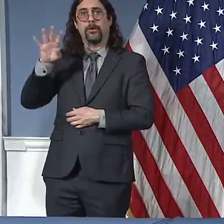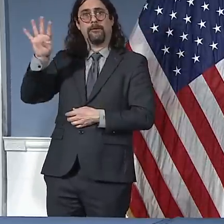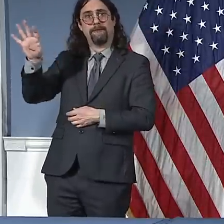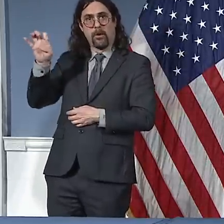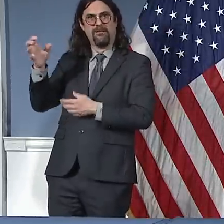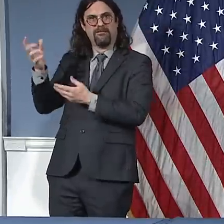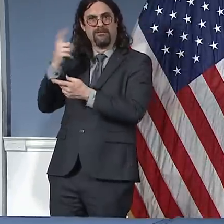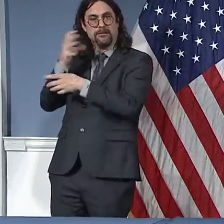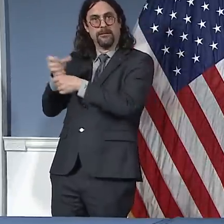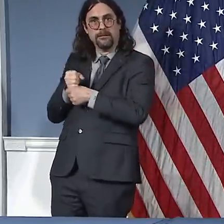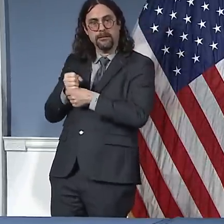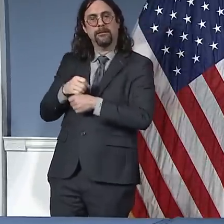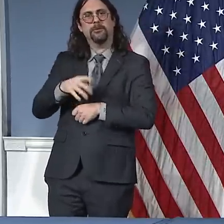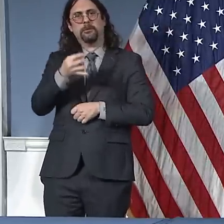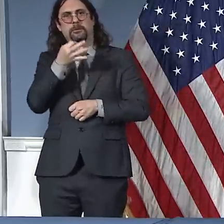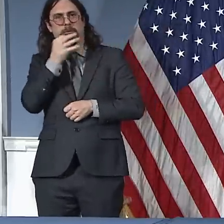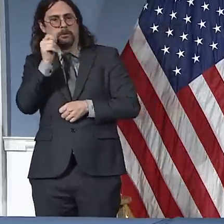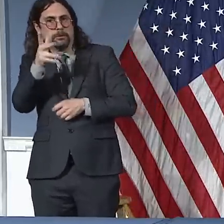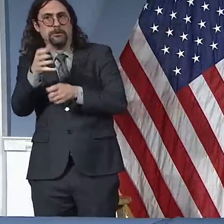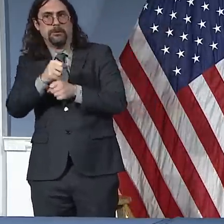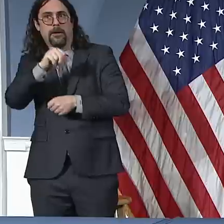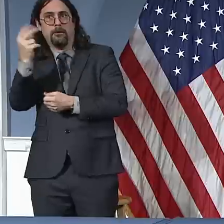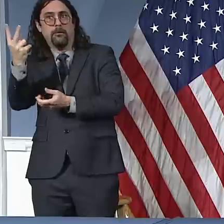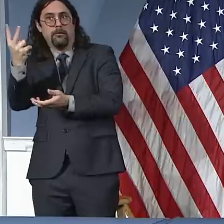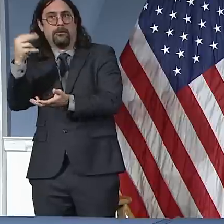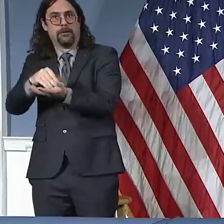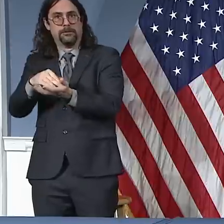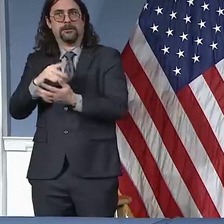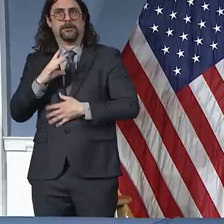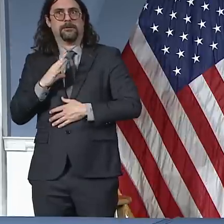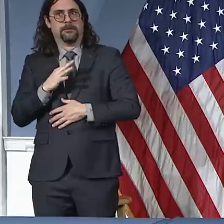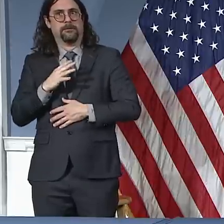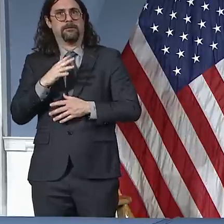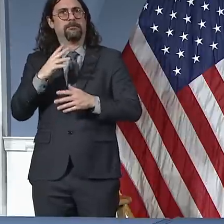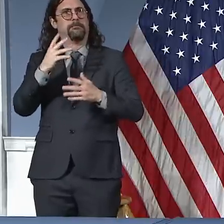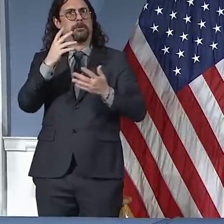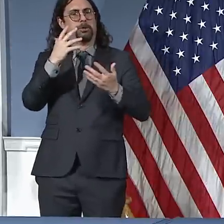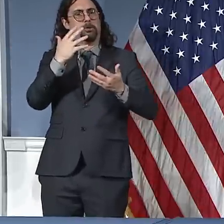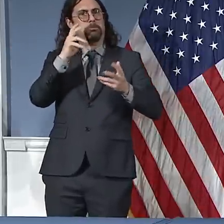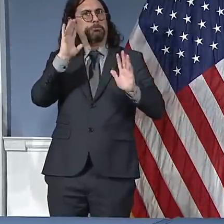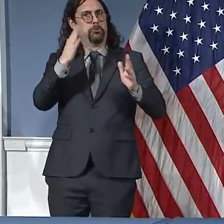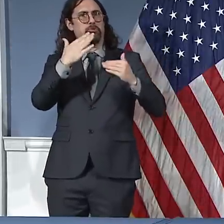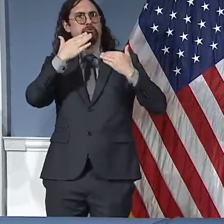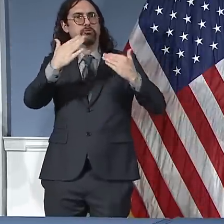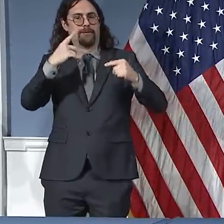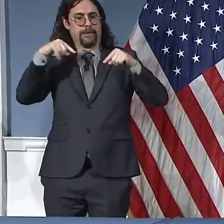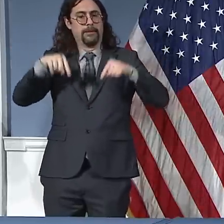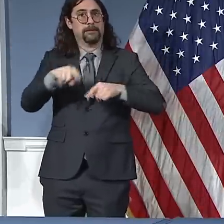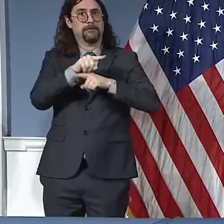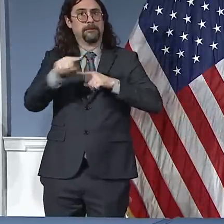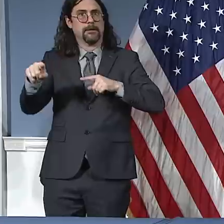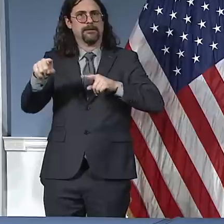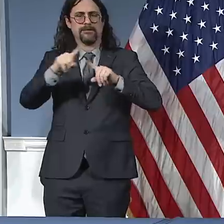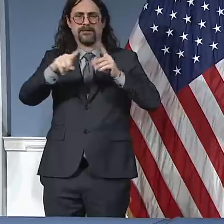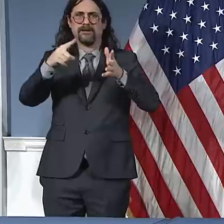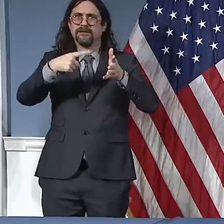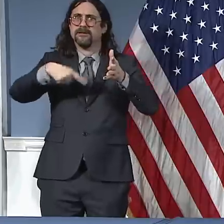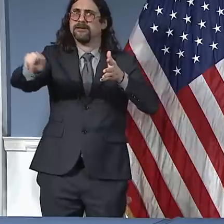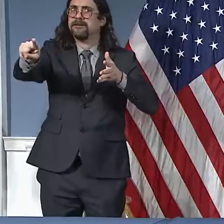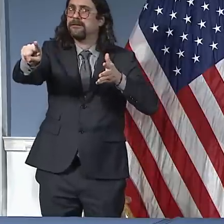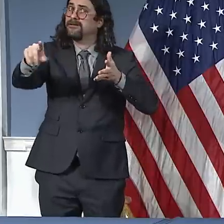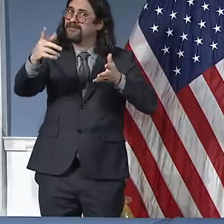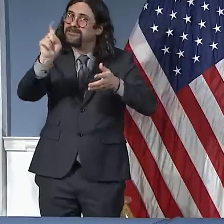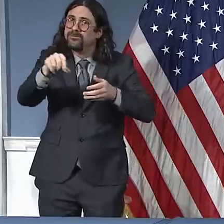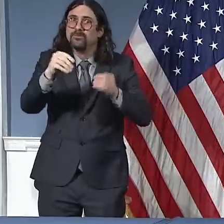disease, we need ventilators to be constantly provided to New York City, constantly supplied to New York City until we get to the